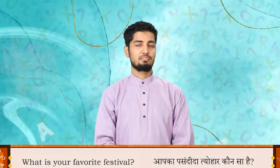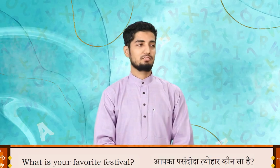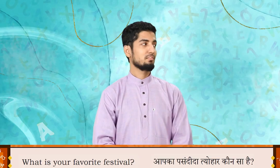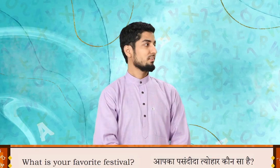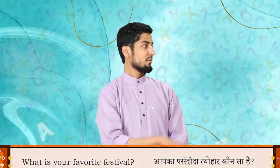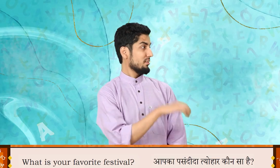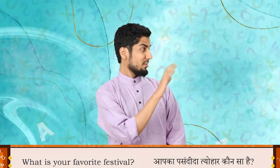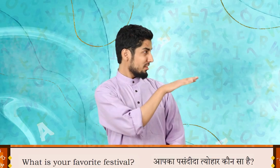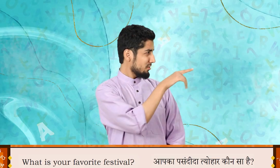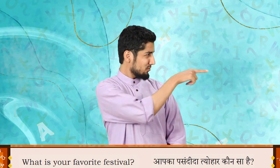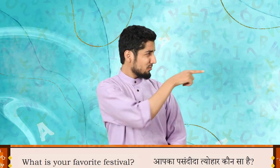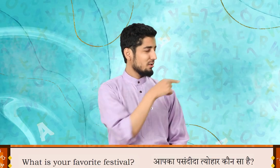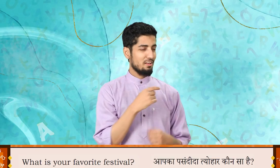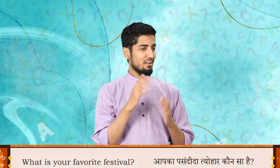What is your favorite festival?